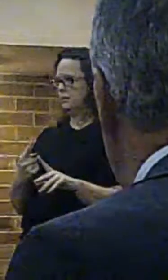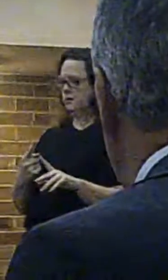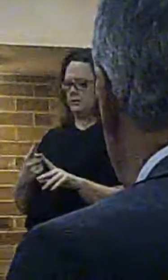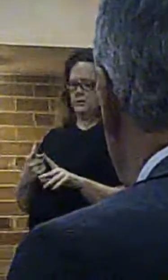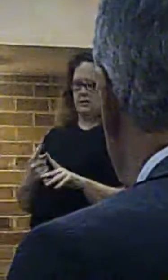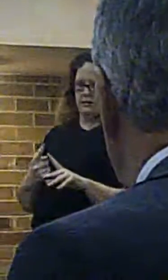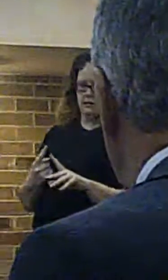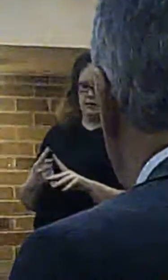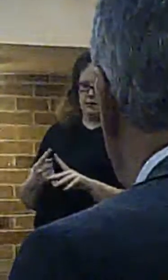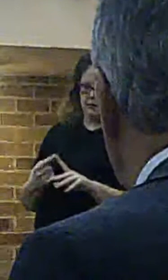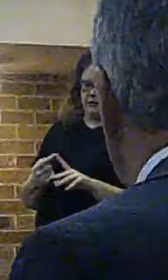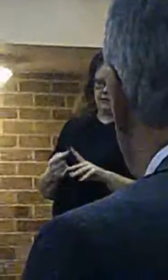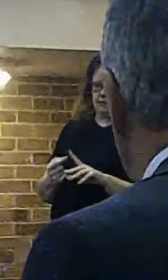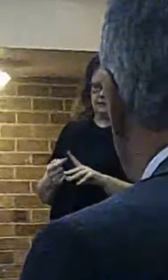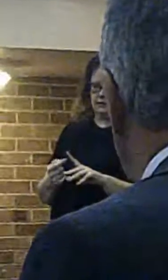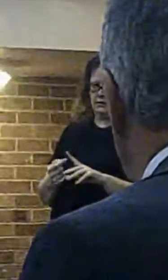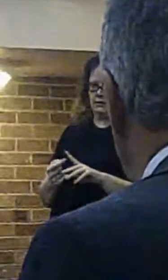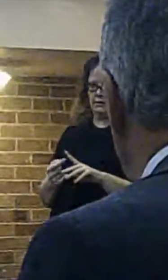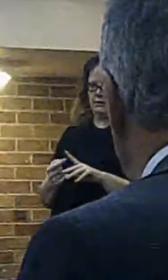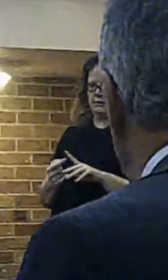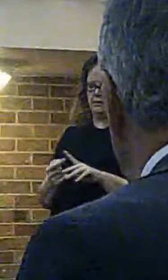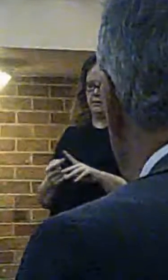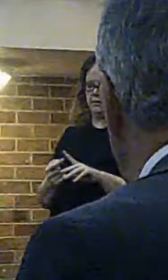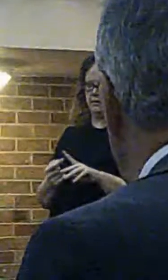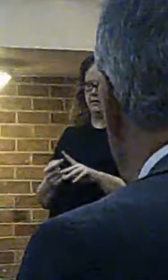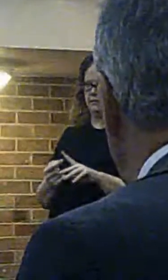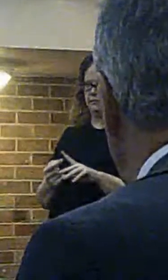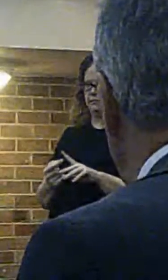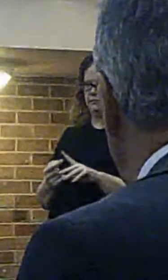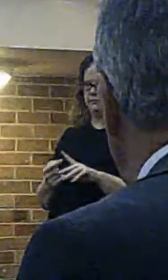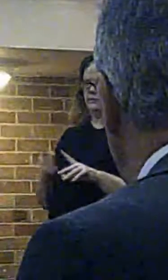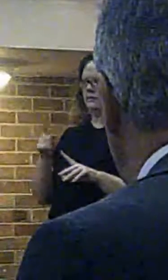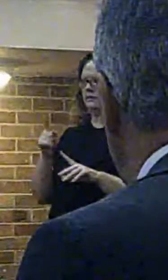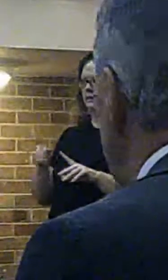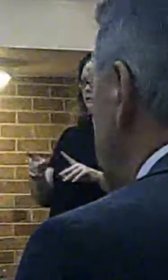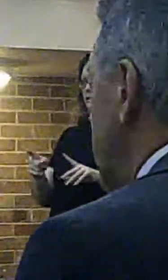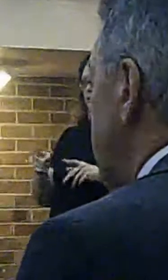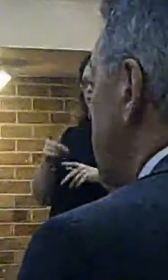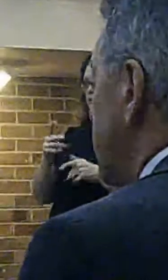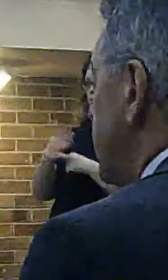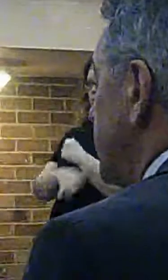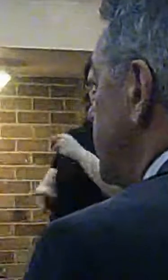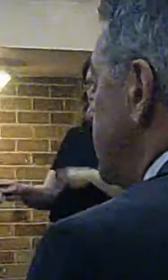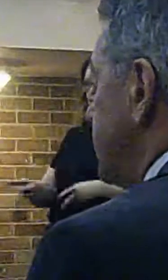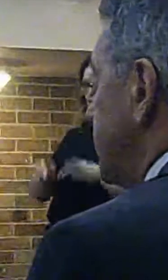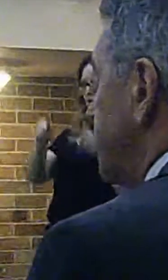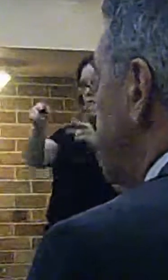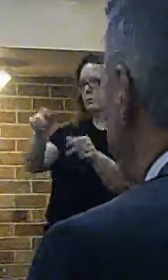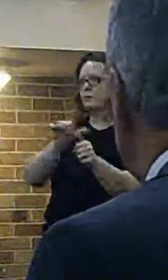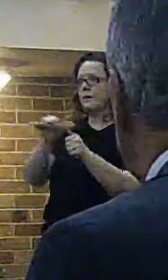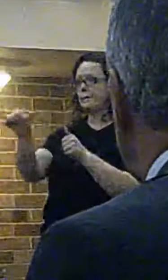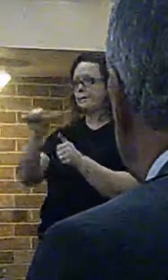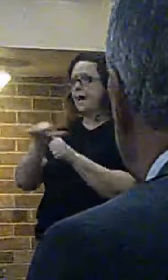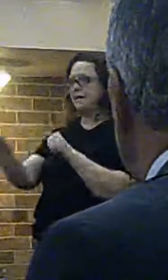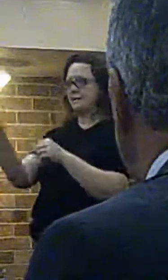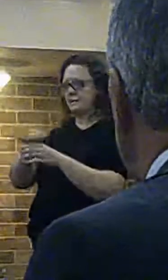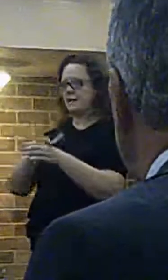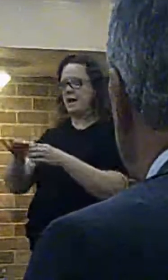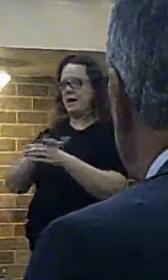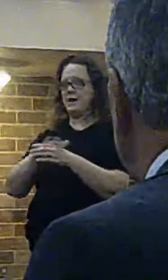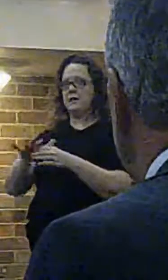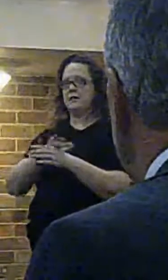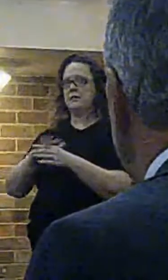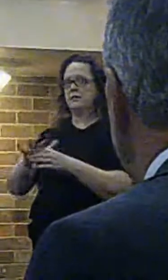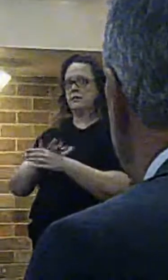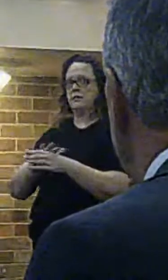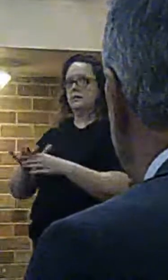as as an example that would be in my view a better site than the site currently that we have offered